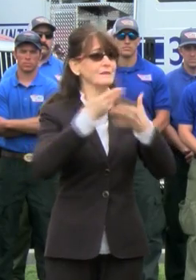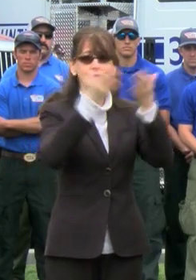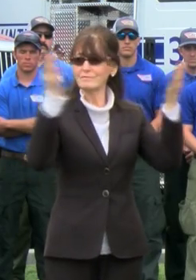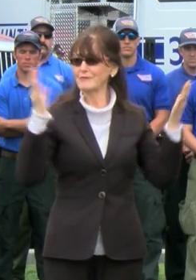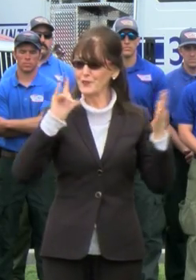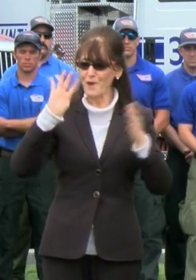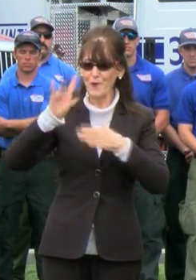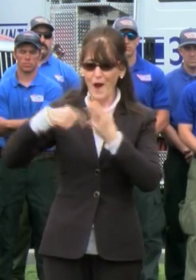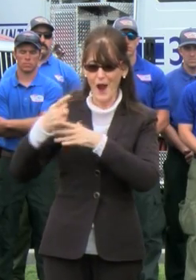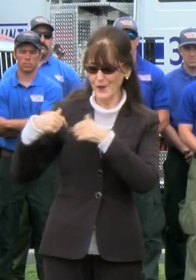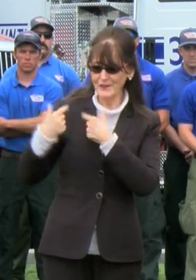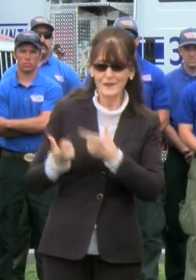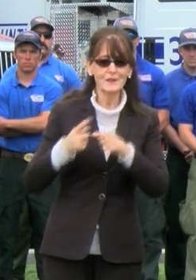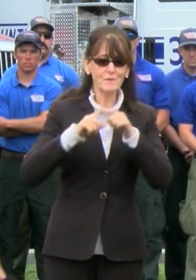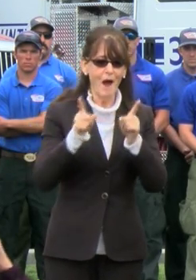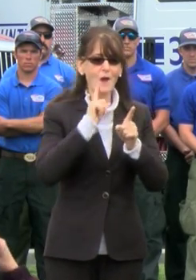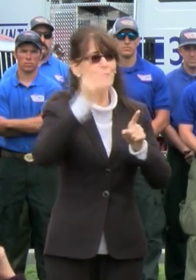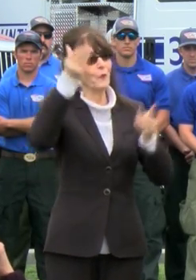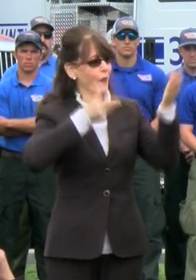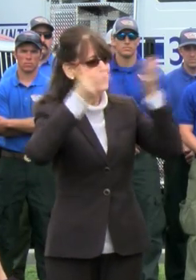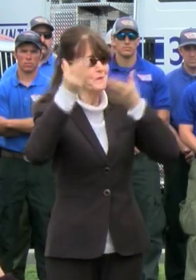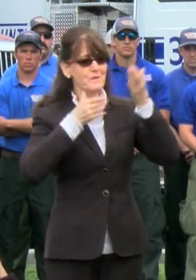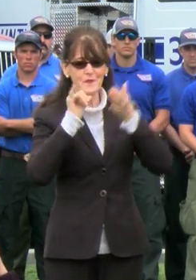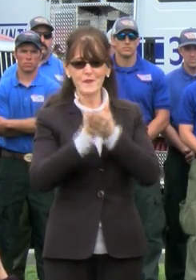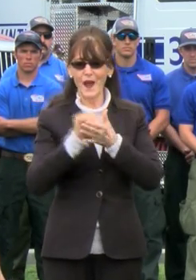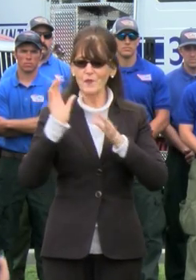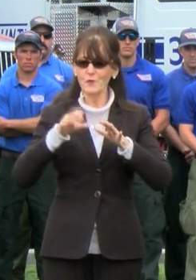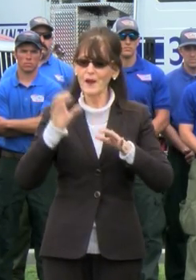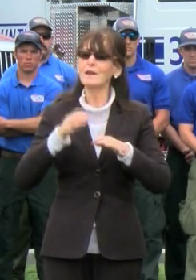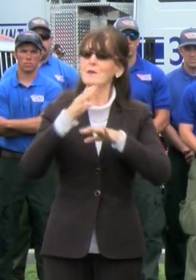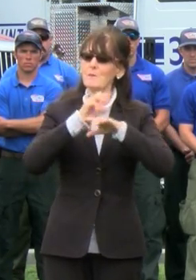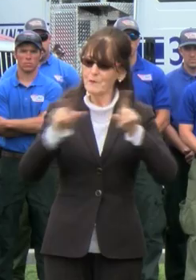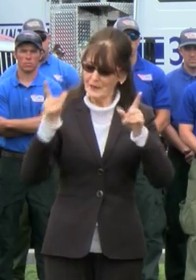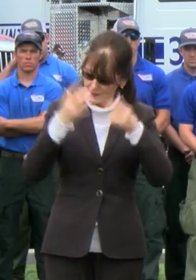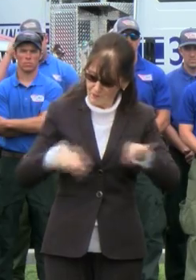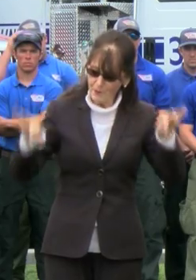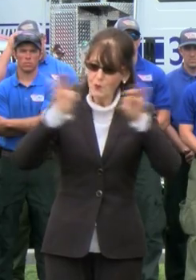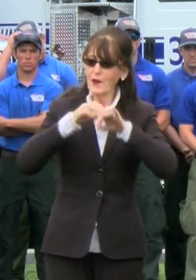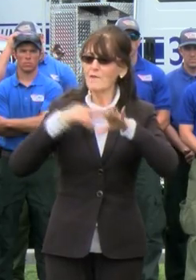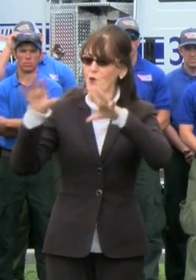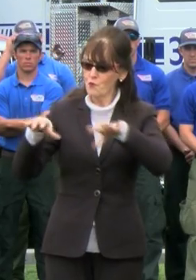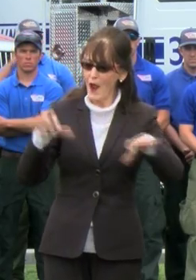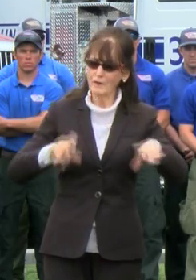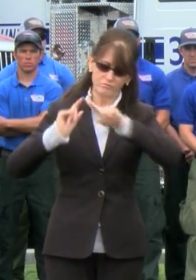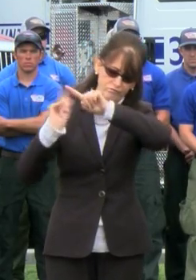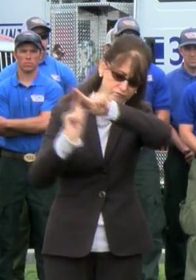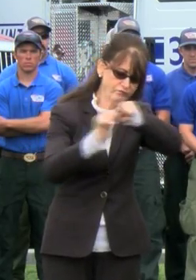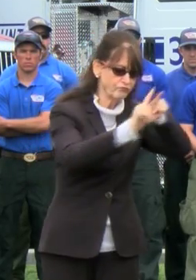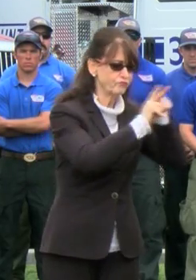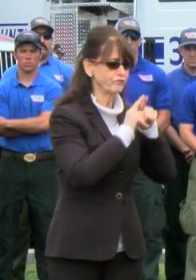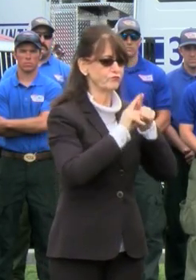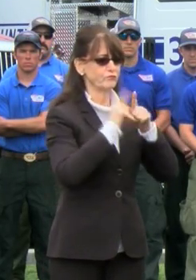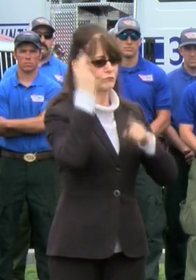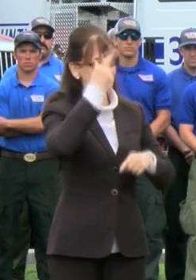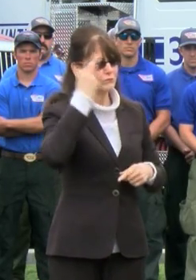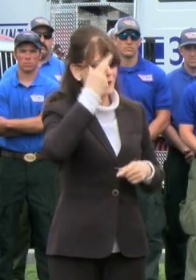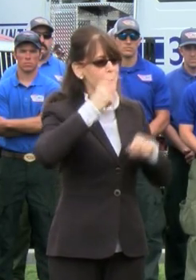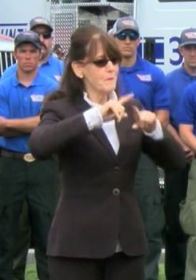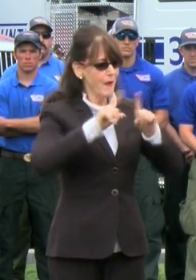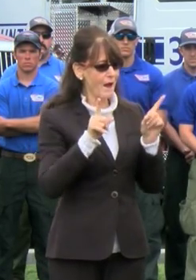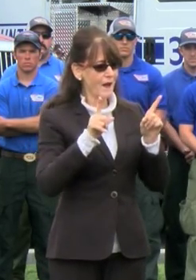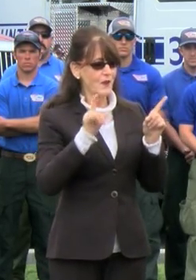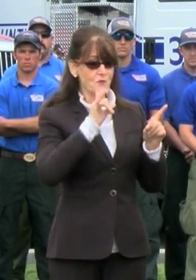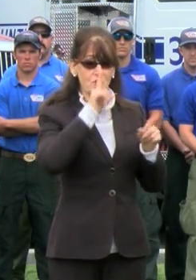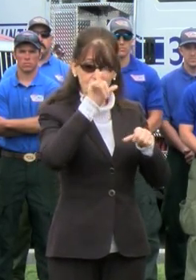that rain is really welcome. It's important that we get the rain for a lot of different reasons but